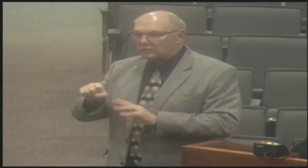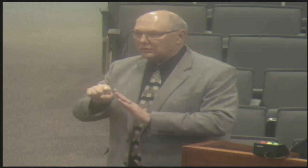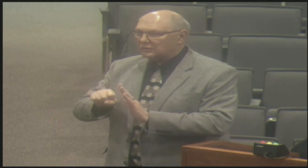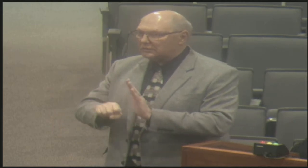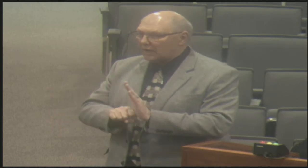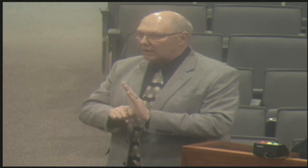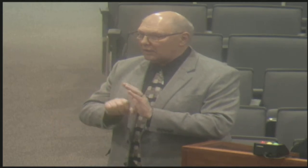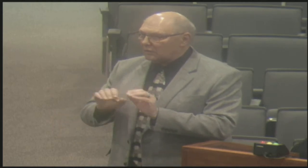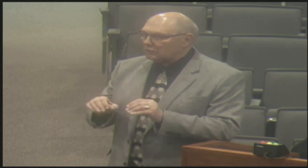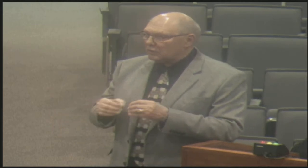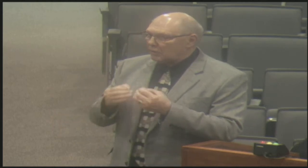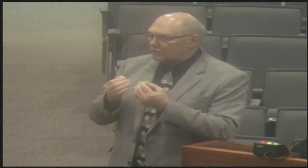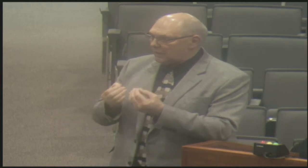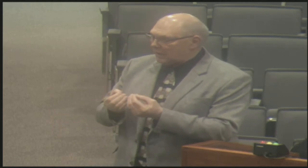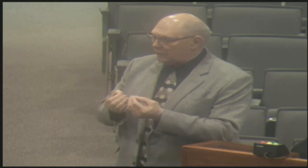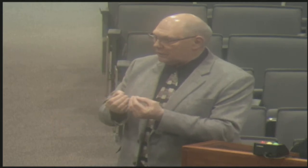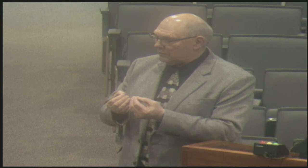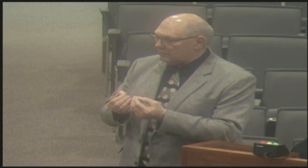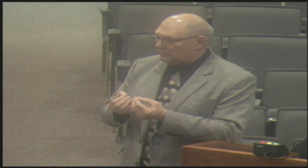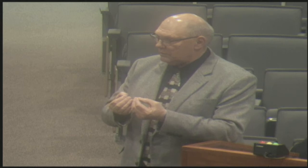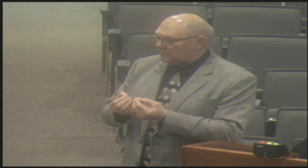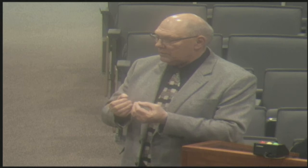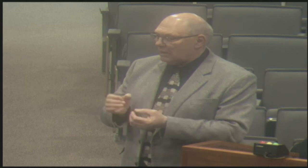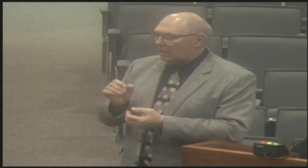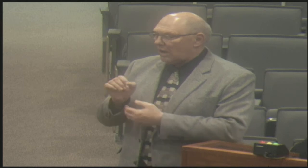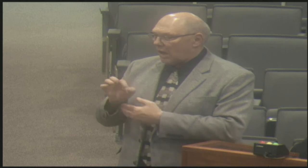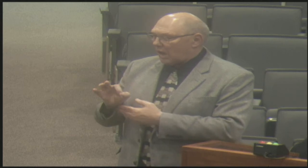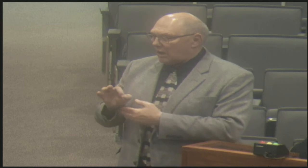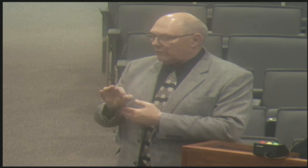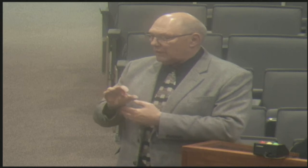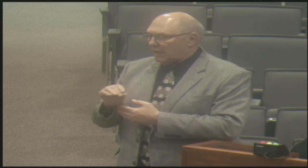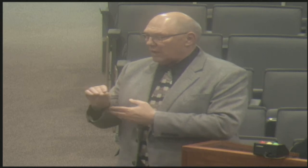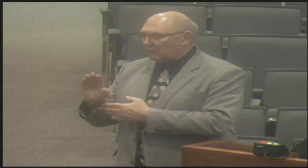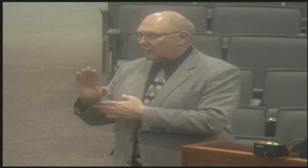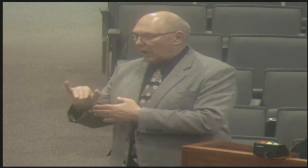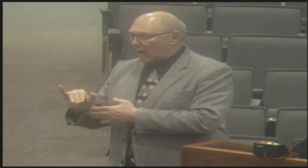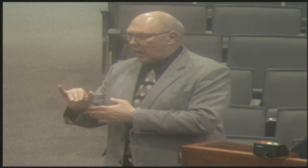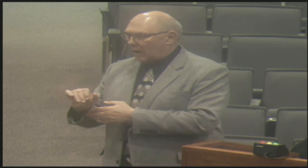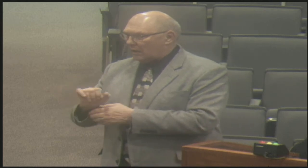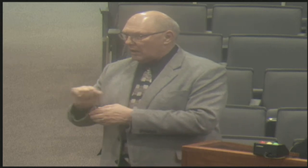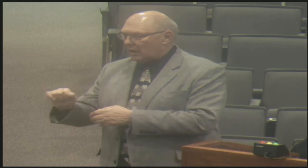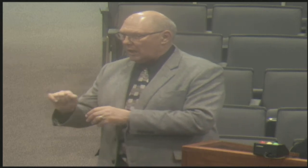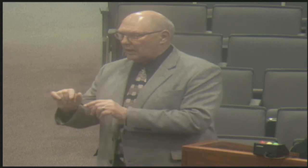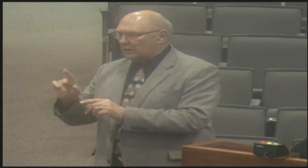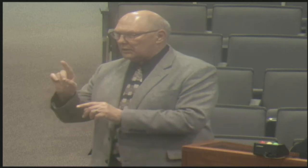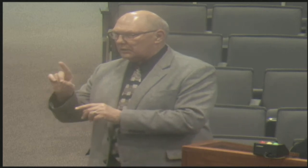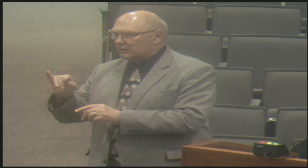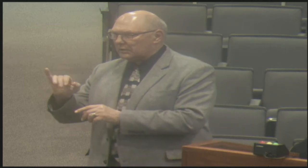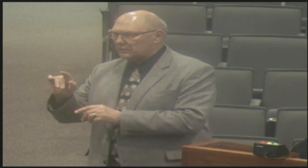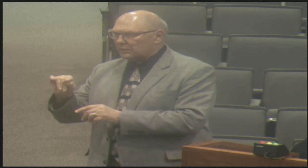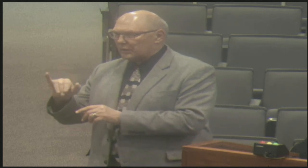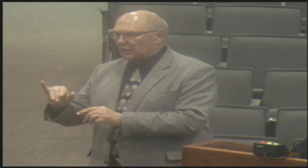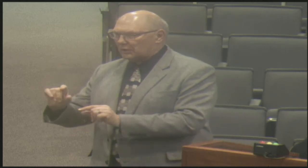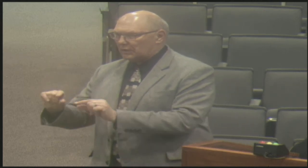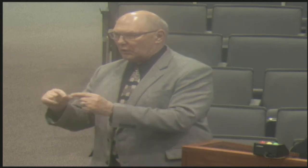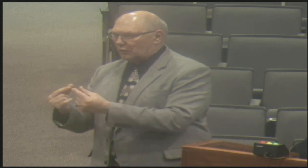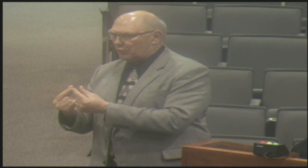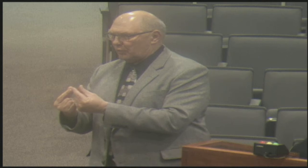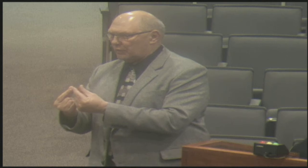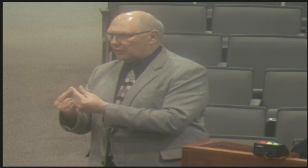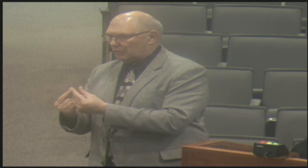fine. As the oldest state organization of and by